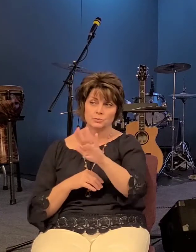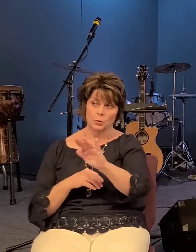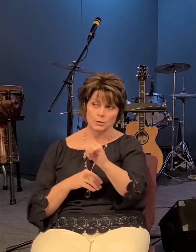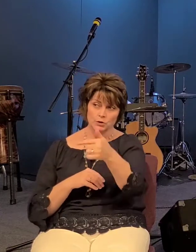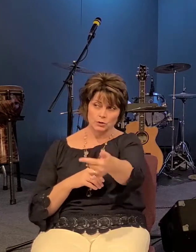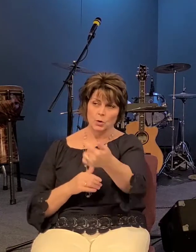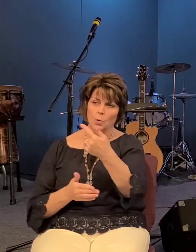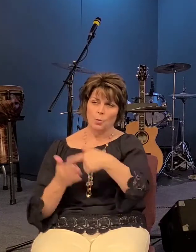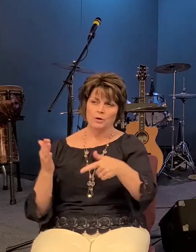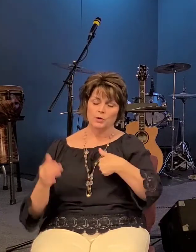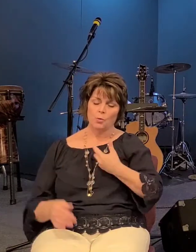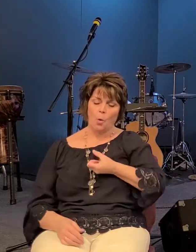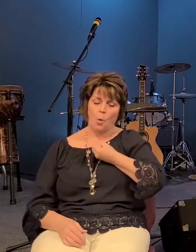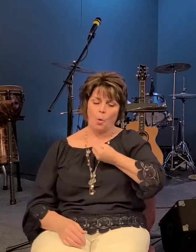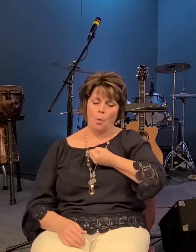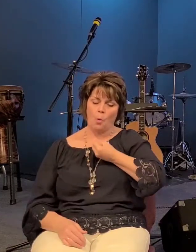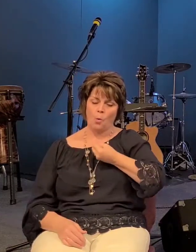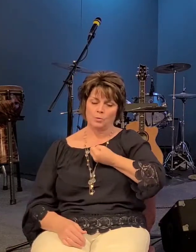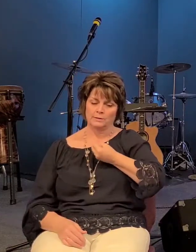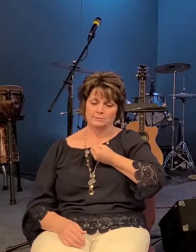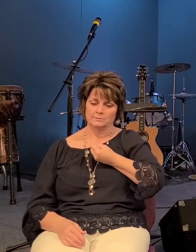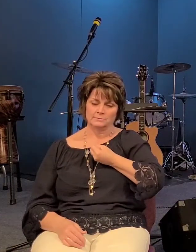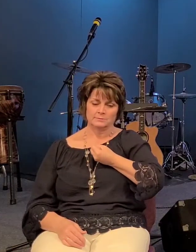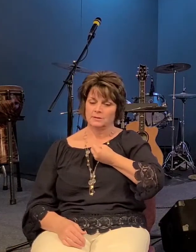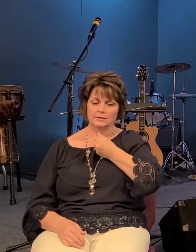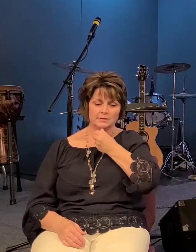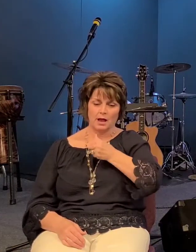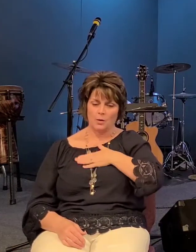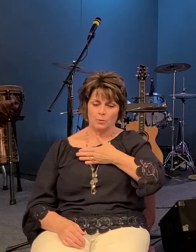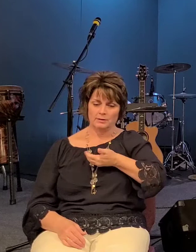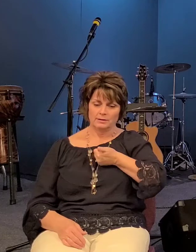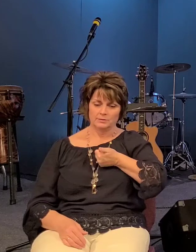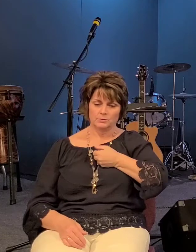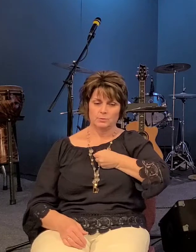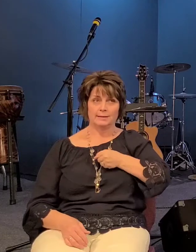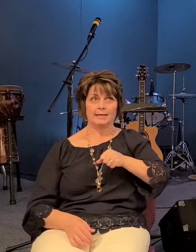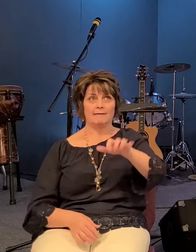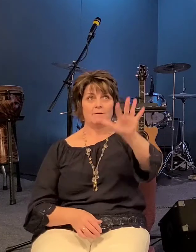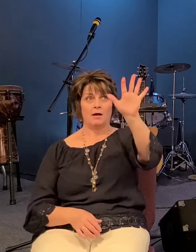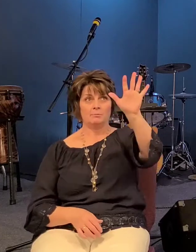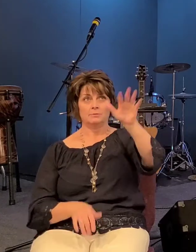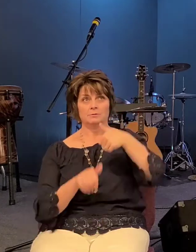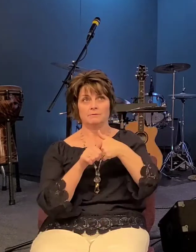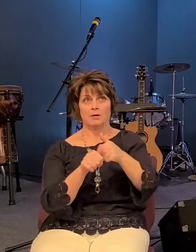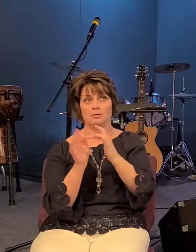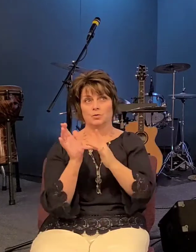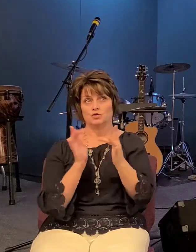that is keeping you from being able to follow jesus with all your heart